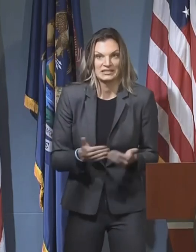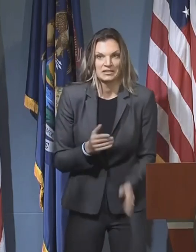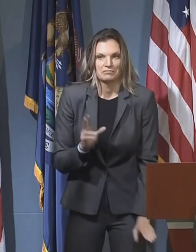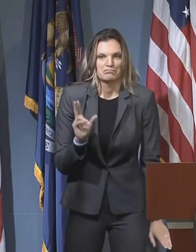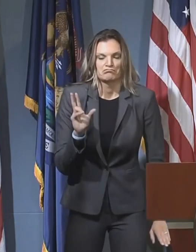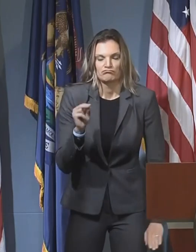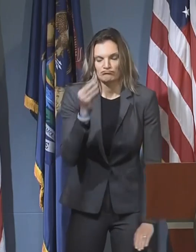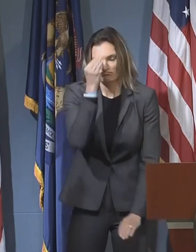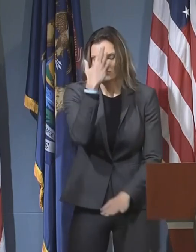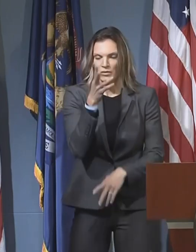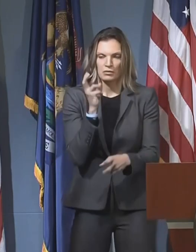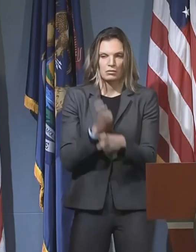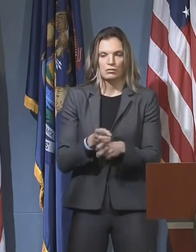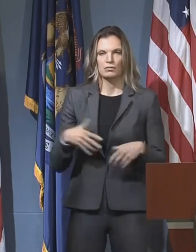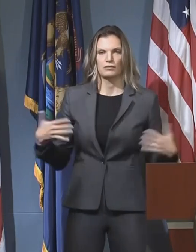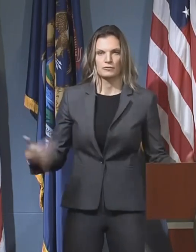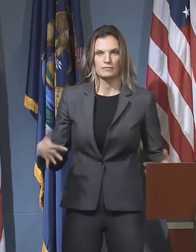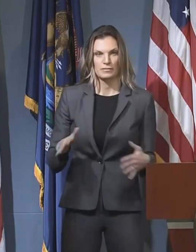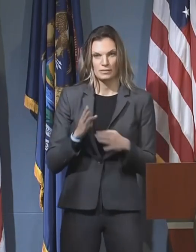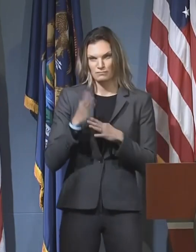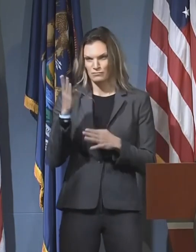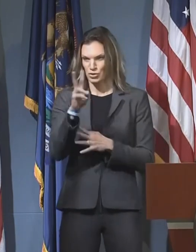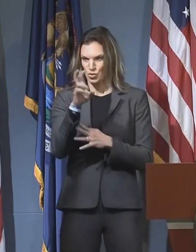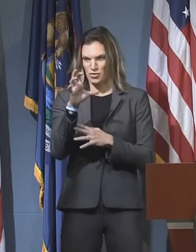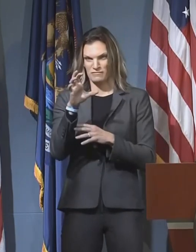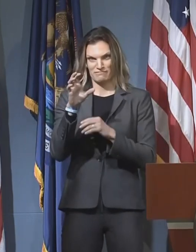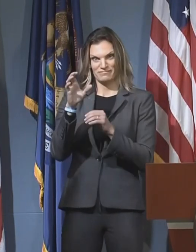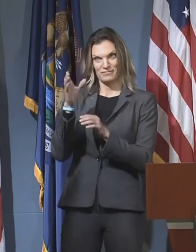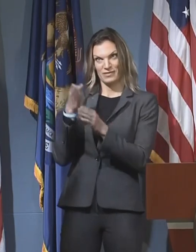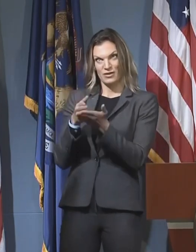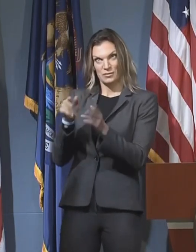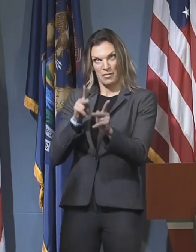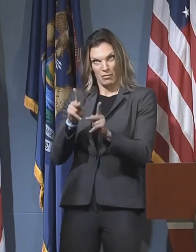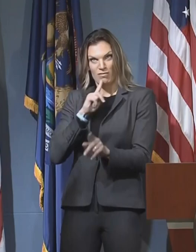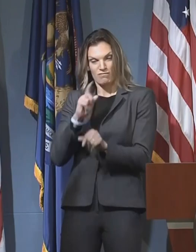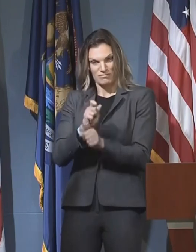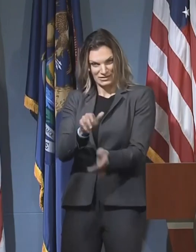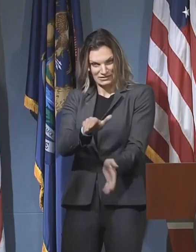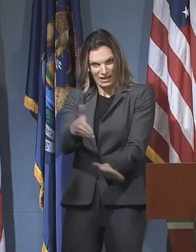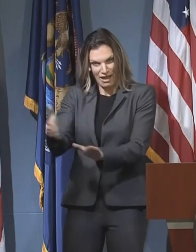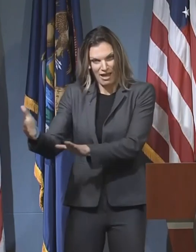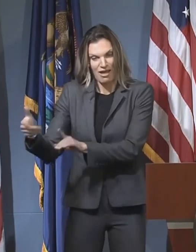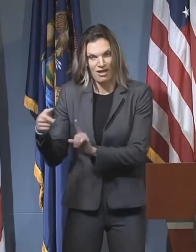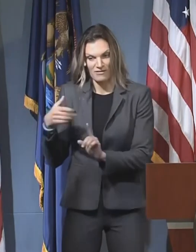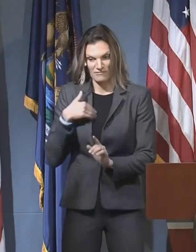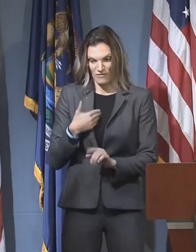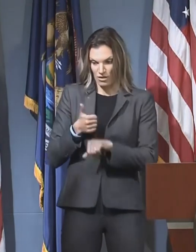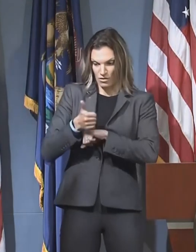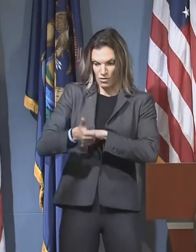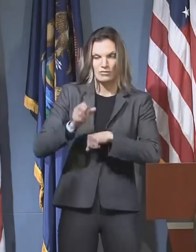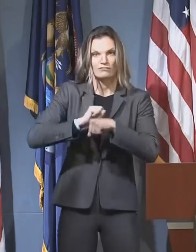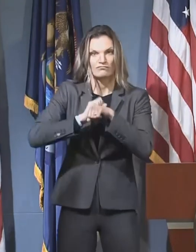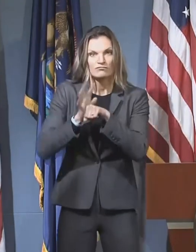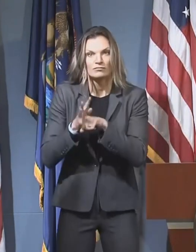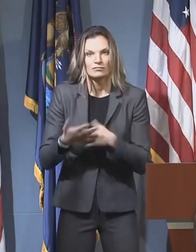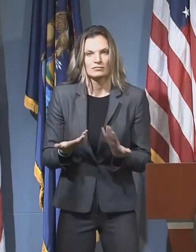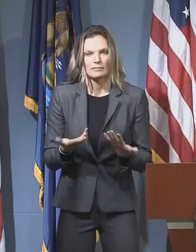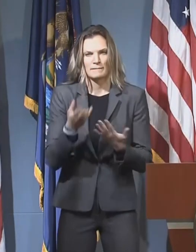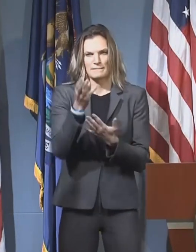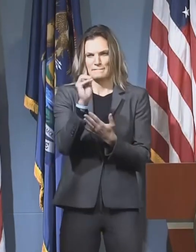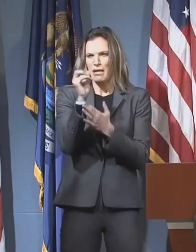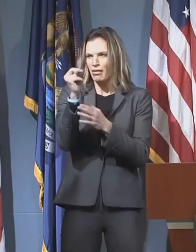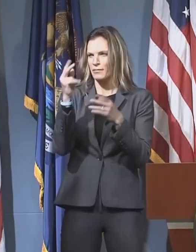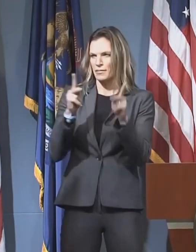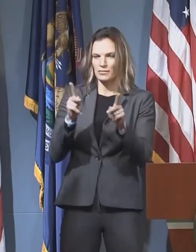and almost 200,000 Americans have lost their lives to COVID. We have millions who are out of work,